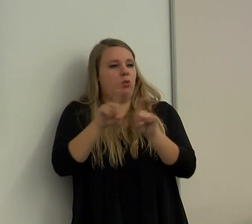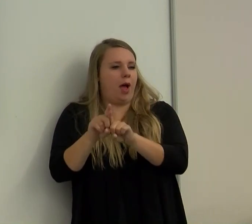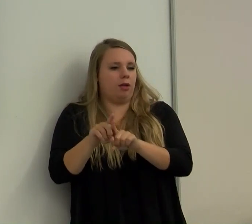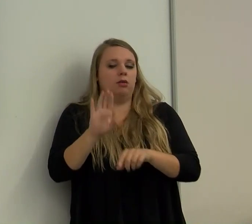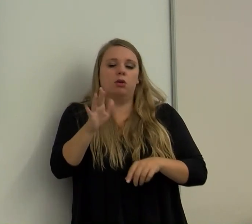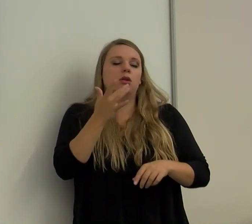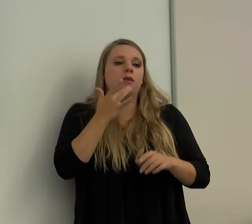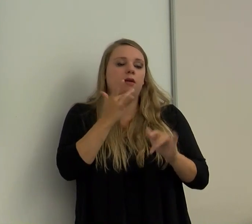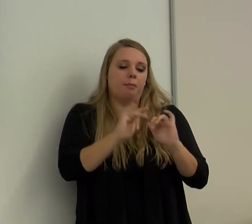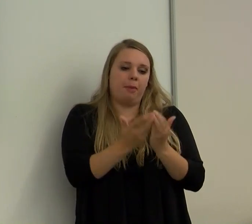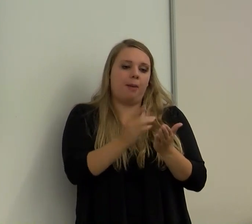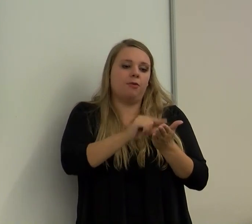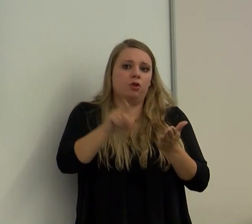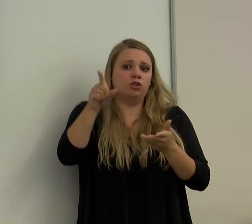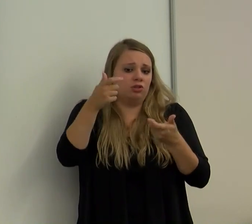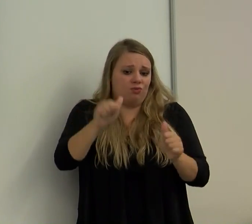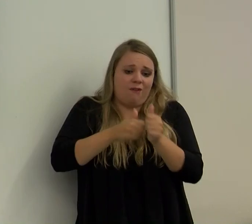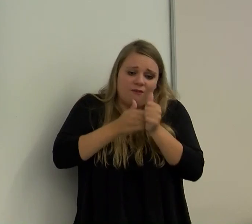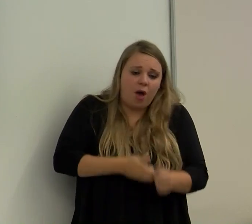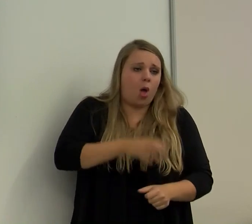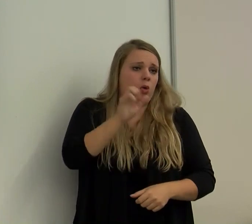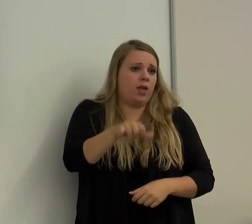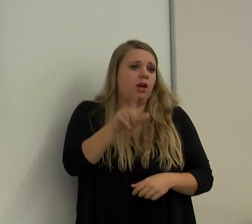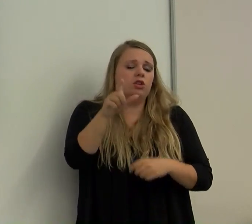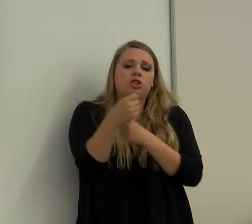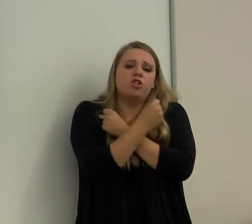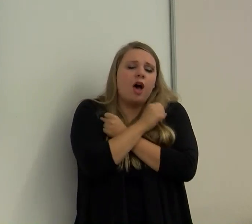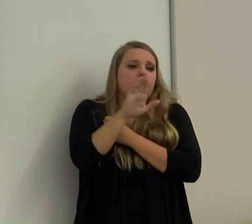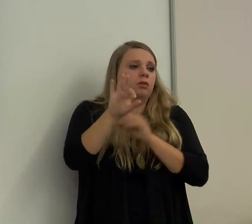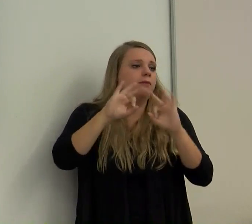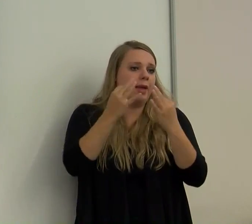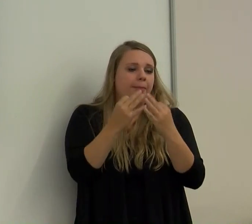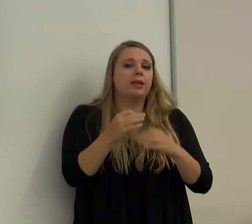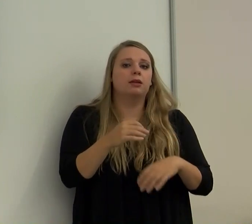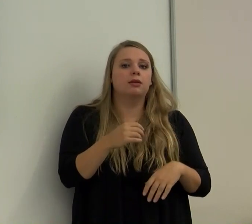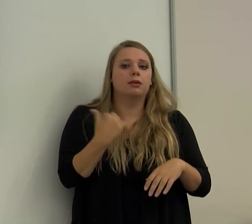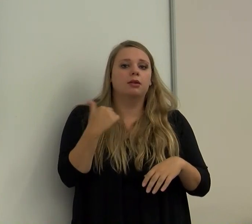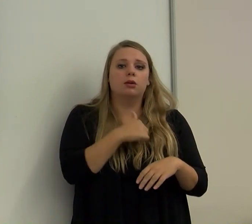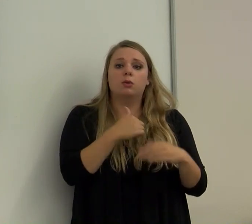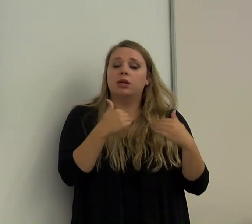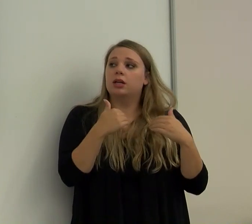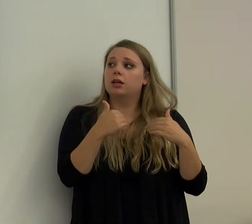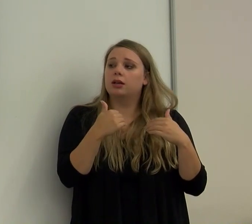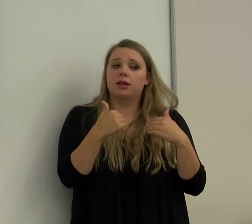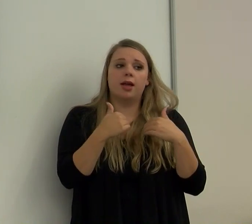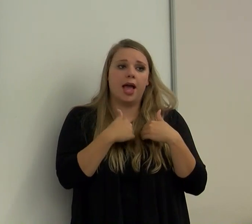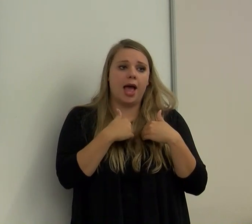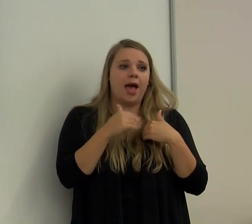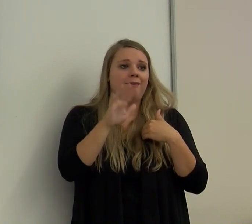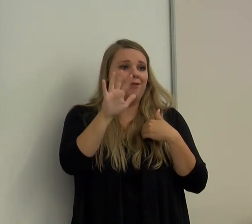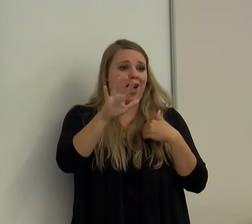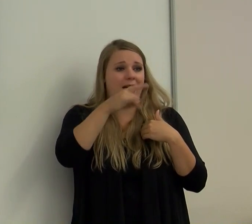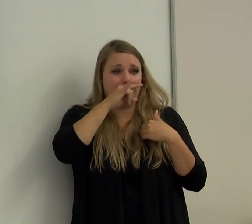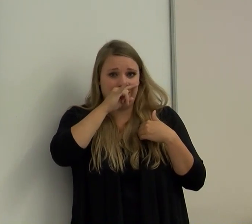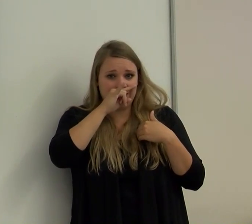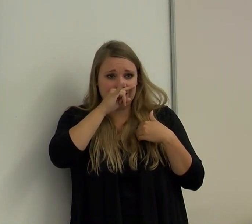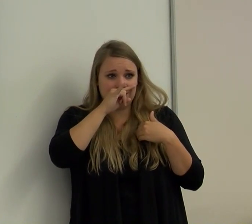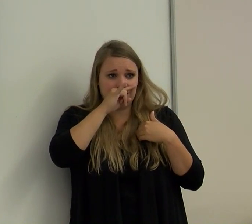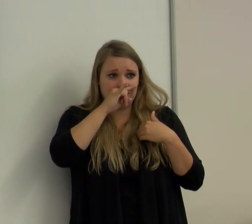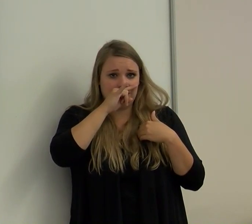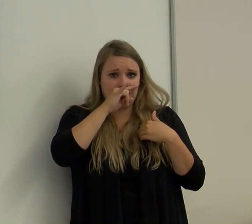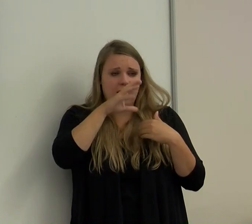And she tried to live by that. She loved her family. We have, you know, five kids and